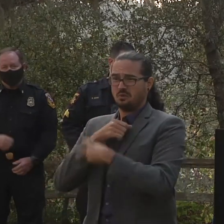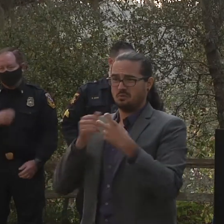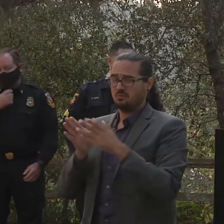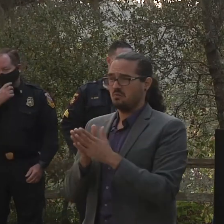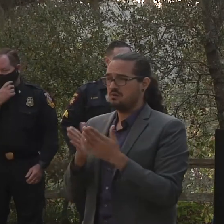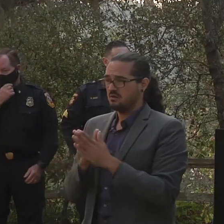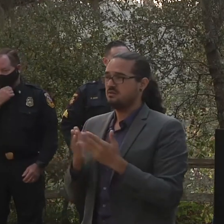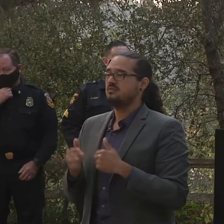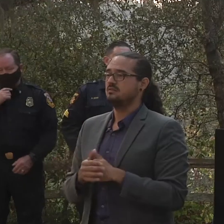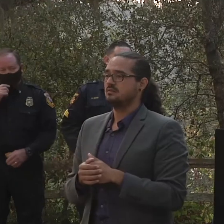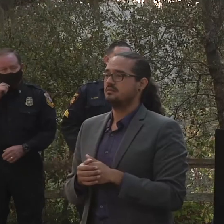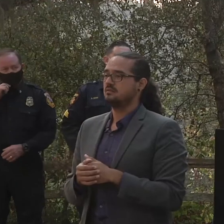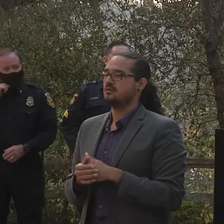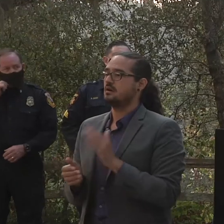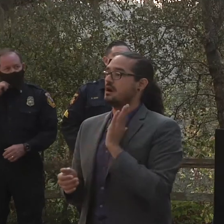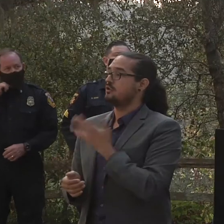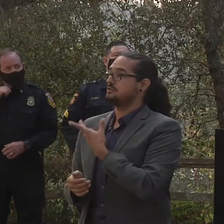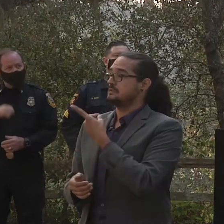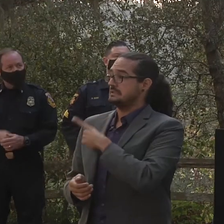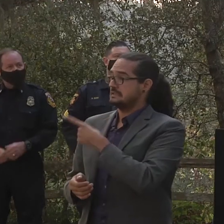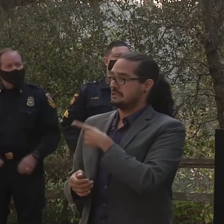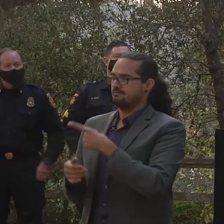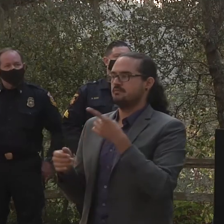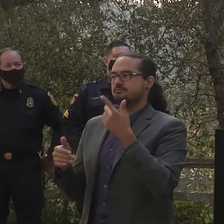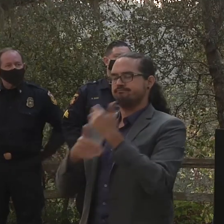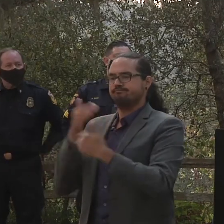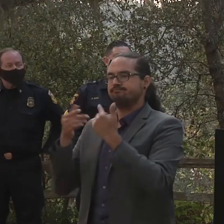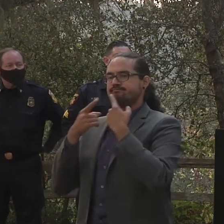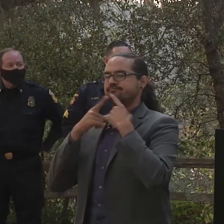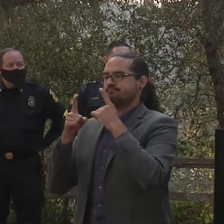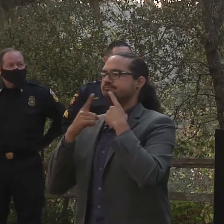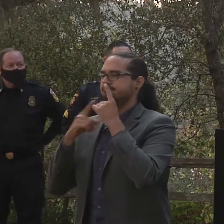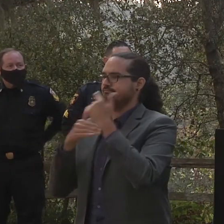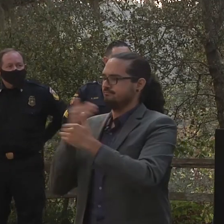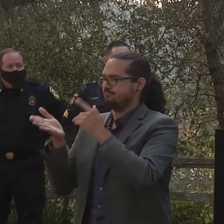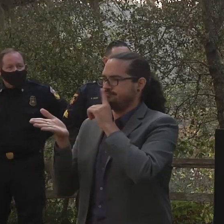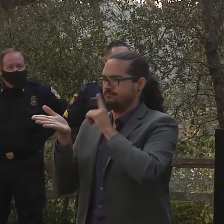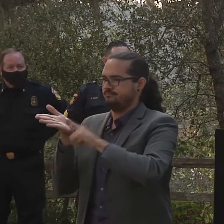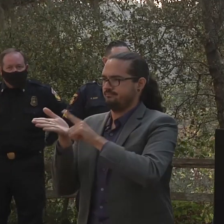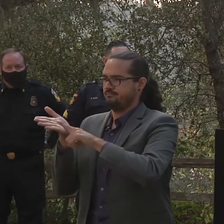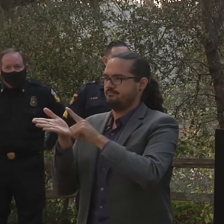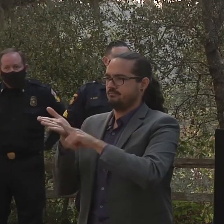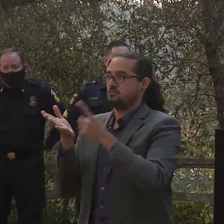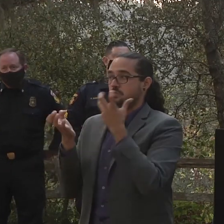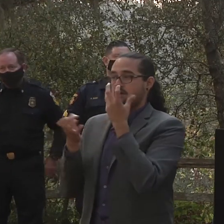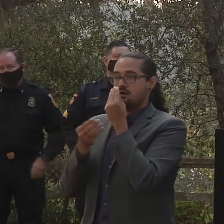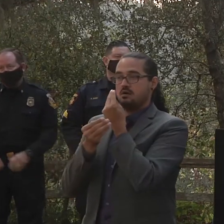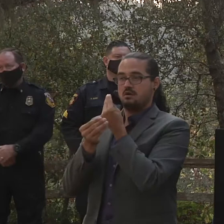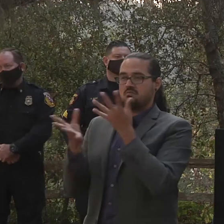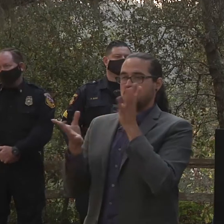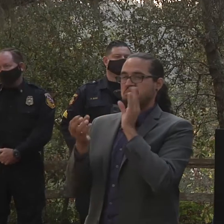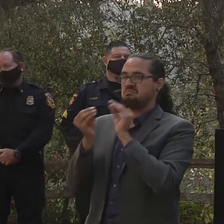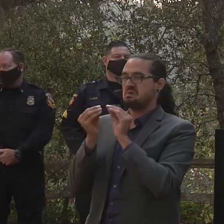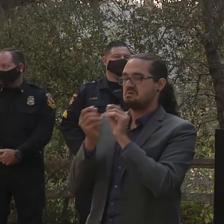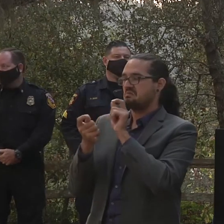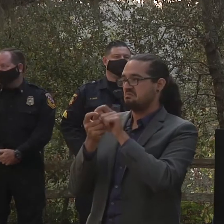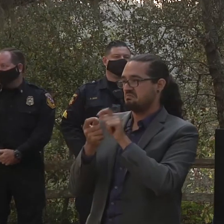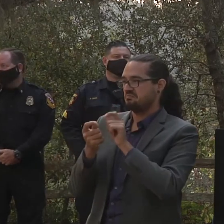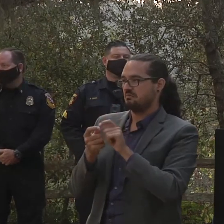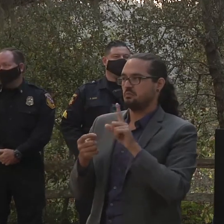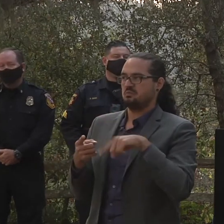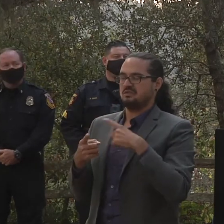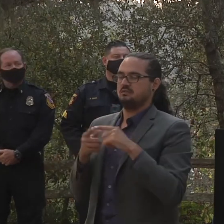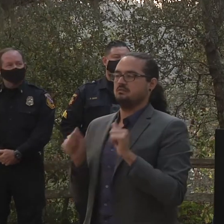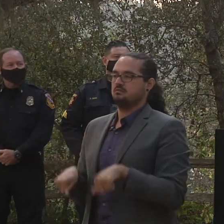some significant progress in that. And so we hope to be able to share with you more information as that goes along. In